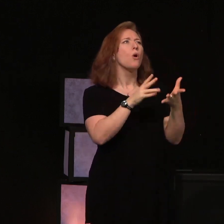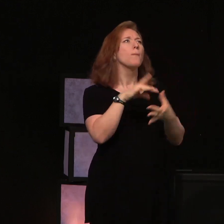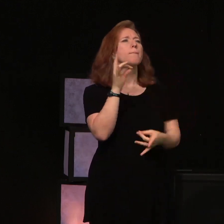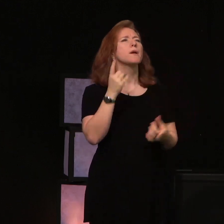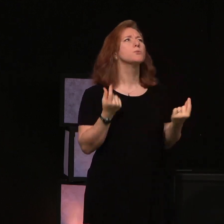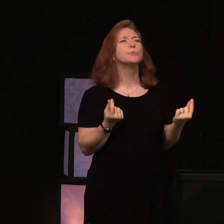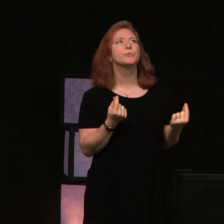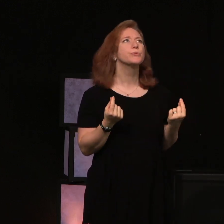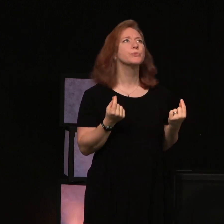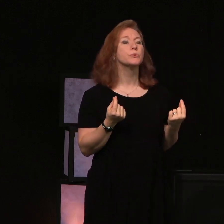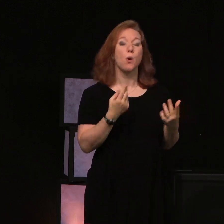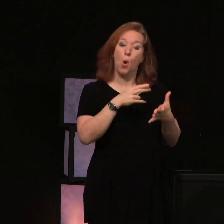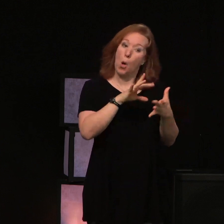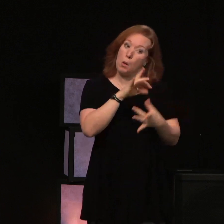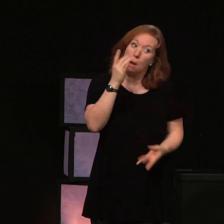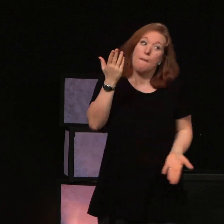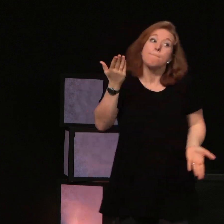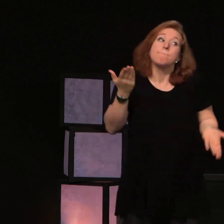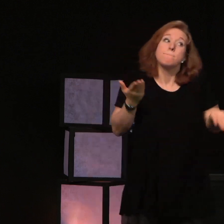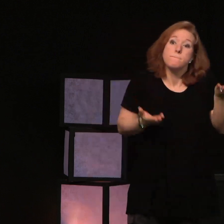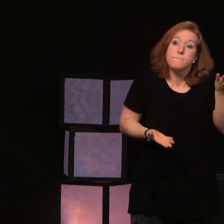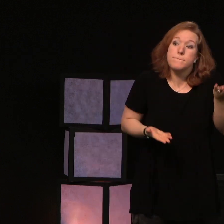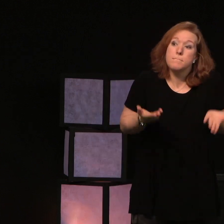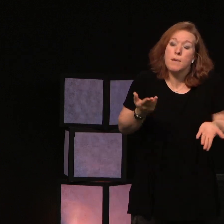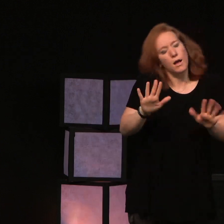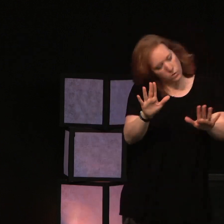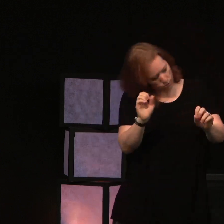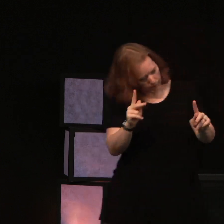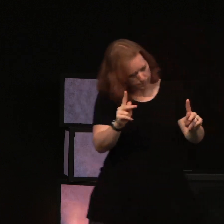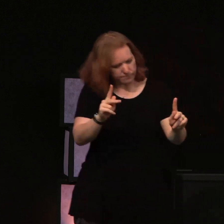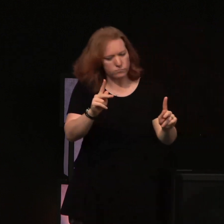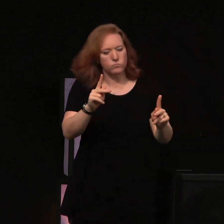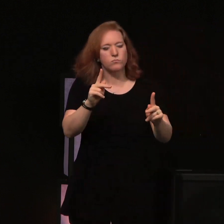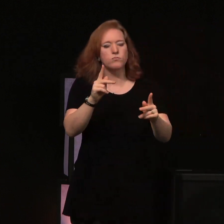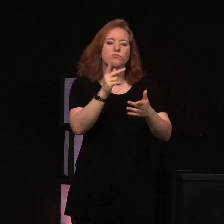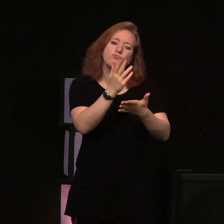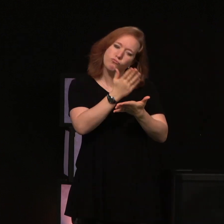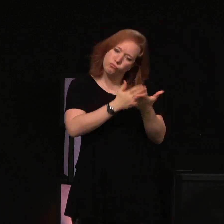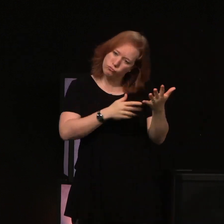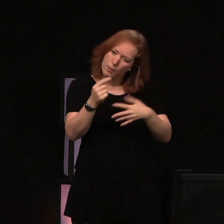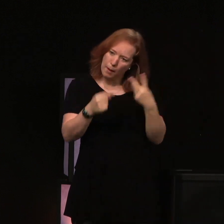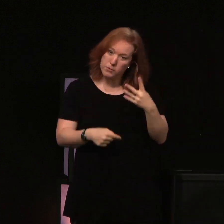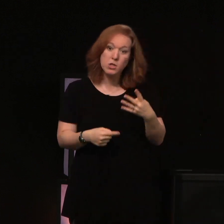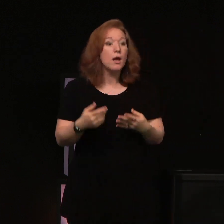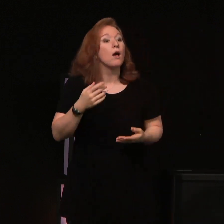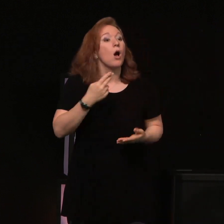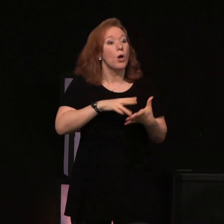the Holy Spirit might just tell you, now he could say, dial 911.